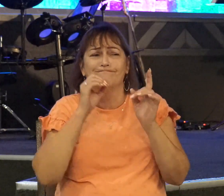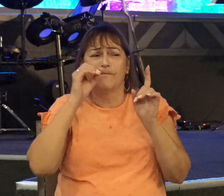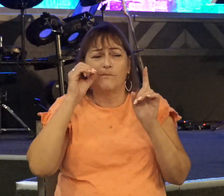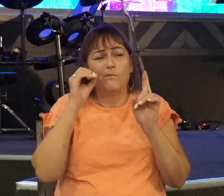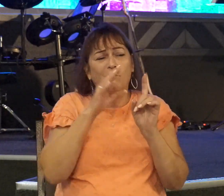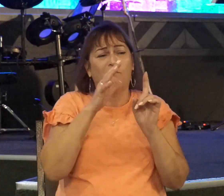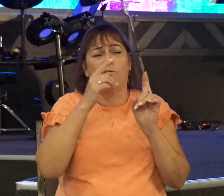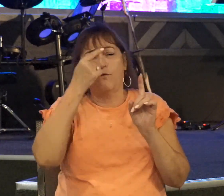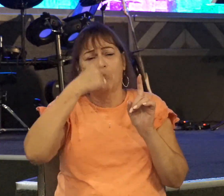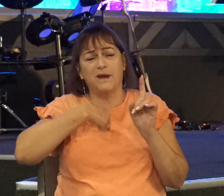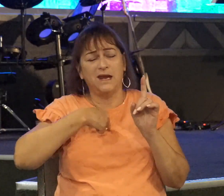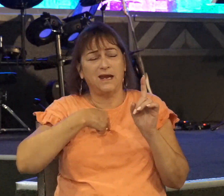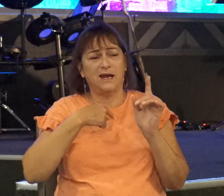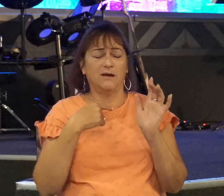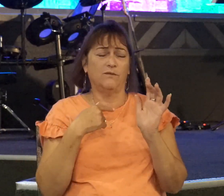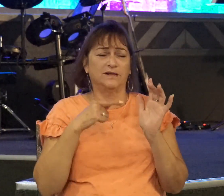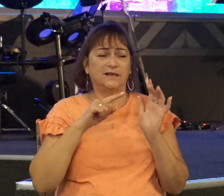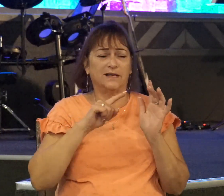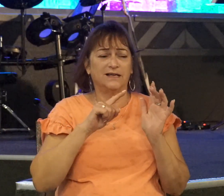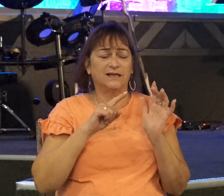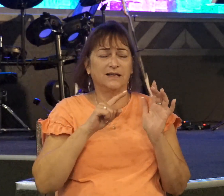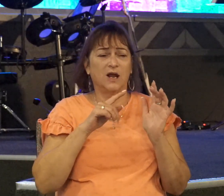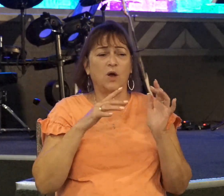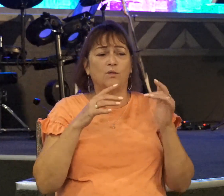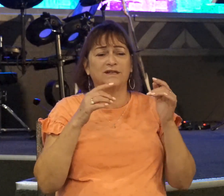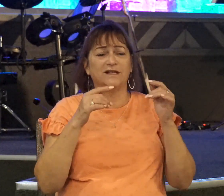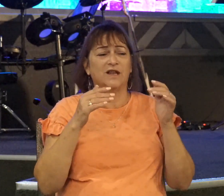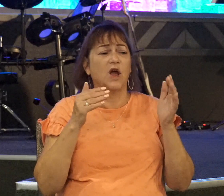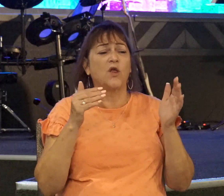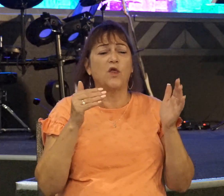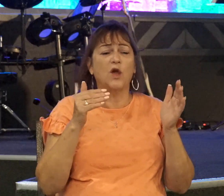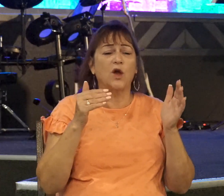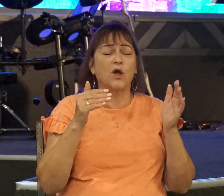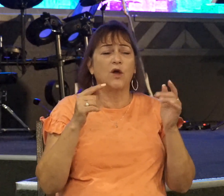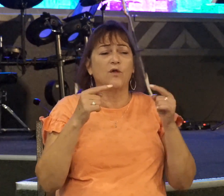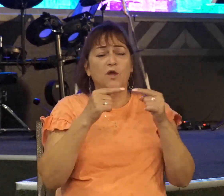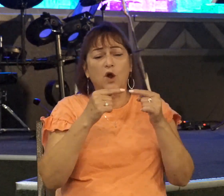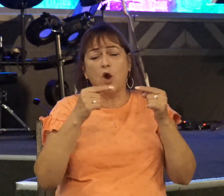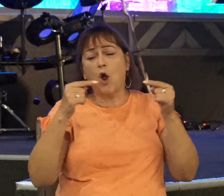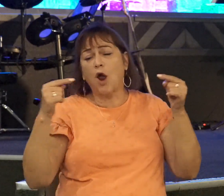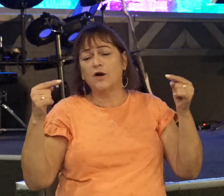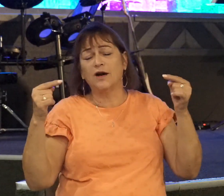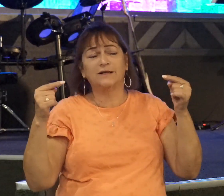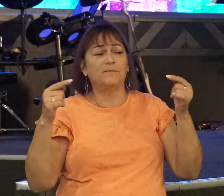was the stark contrast between King Saul and his son.